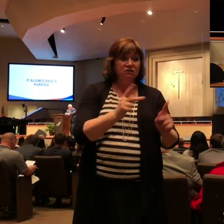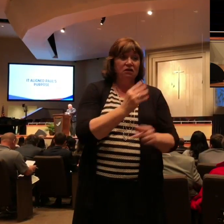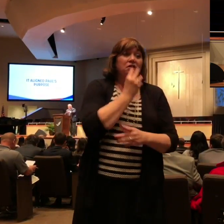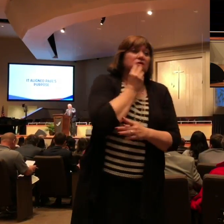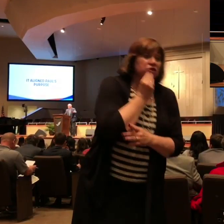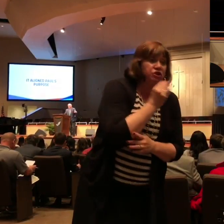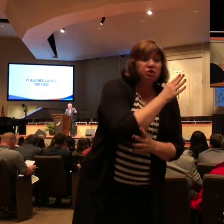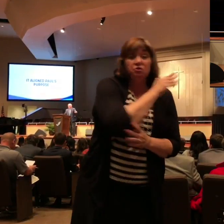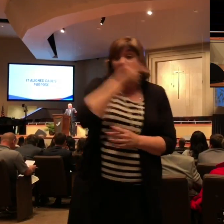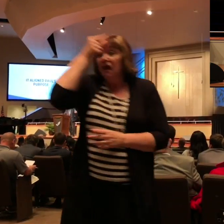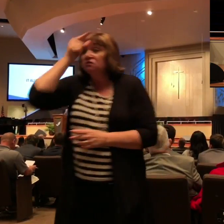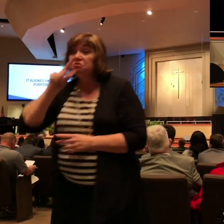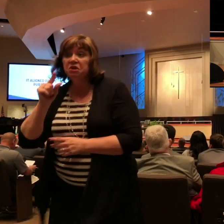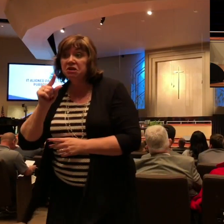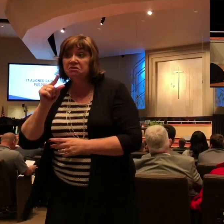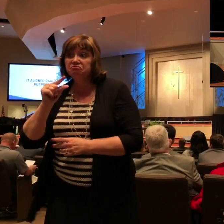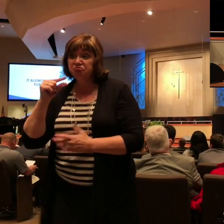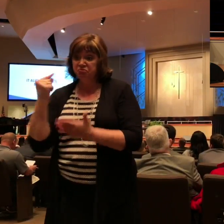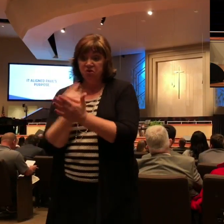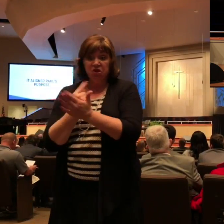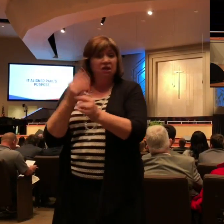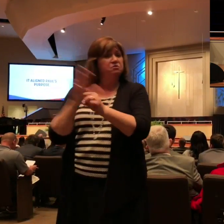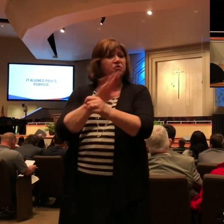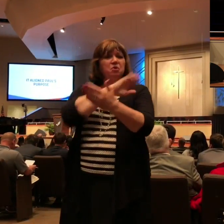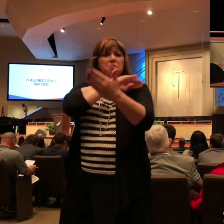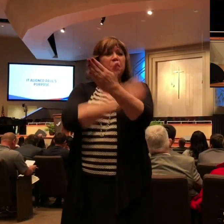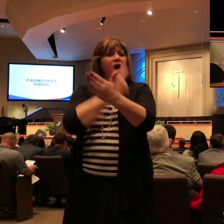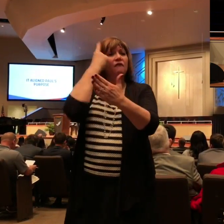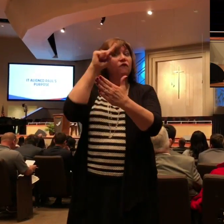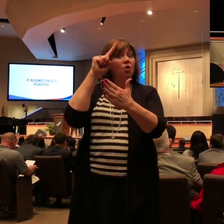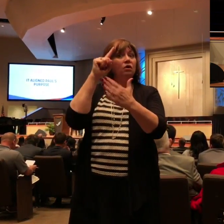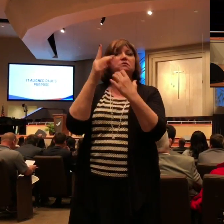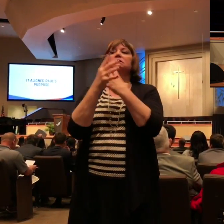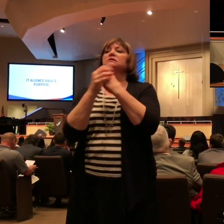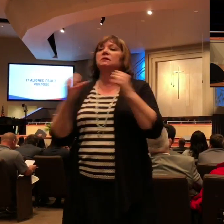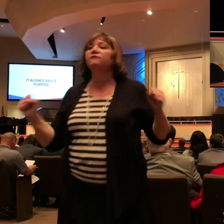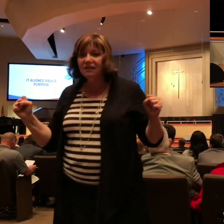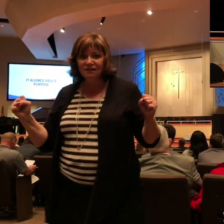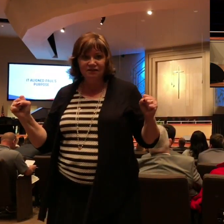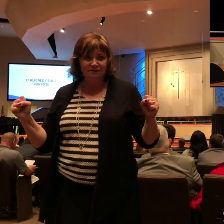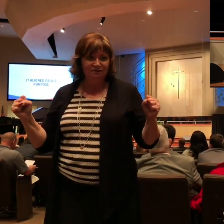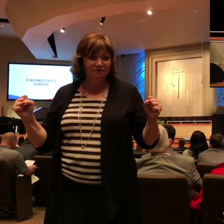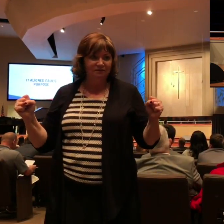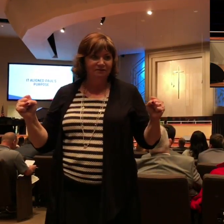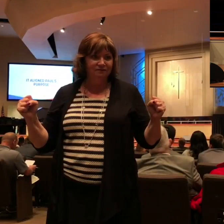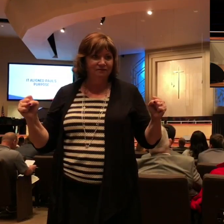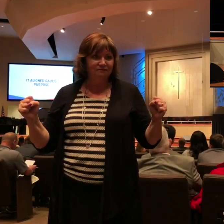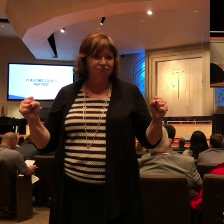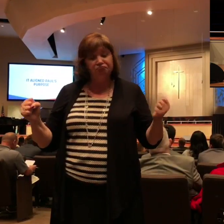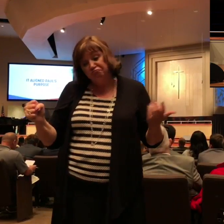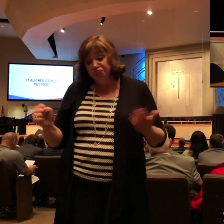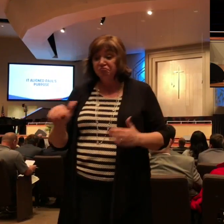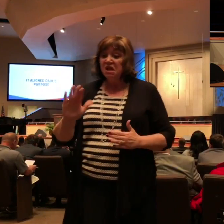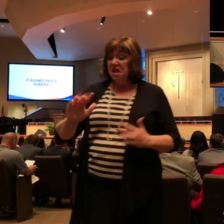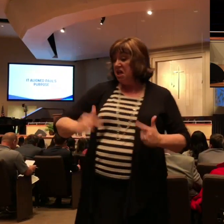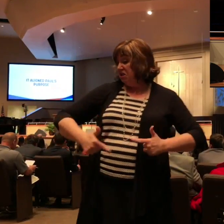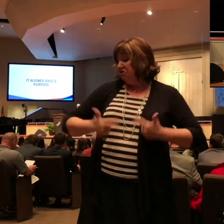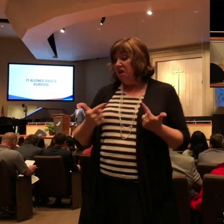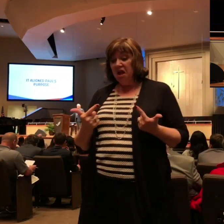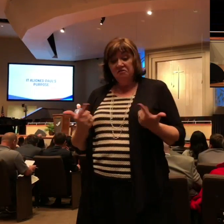said listen I'm not ashamed of this thing it has me here in shackles sure it's not gone the way that I thought you're right but I'm not ashamed